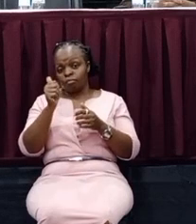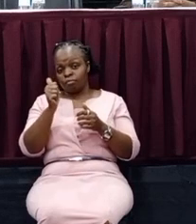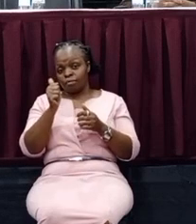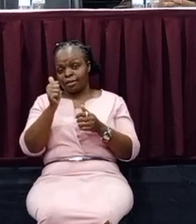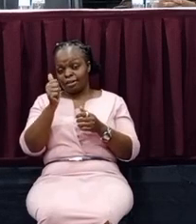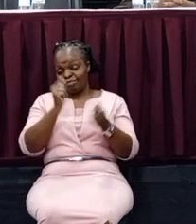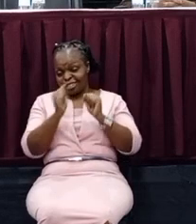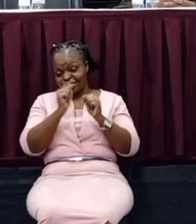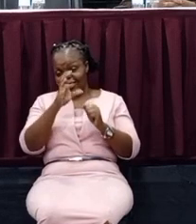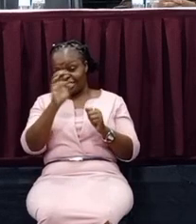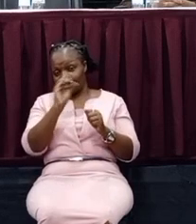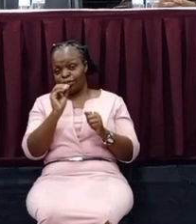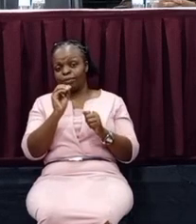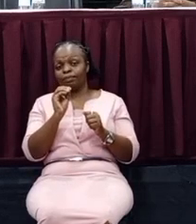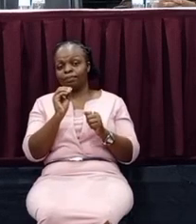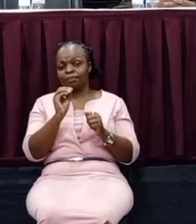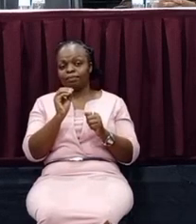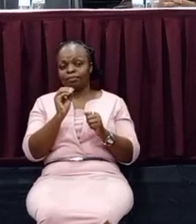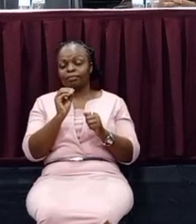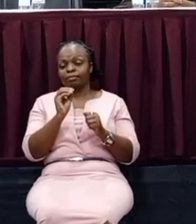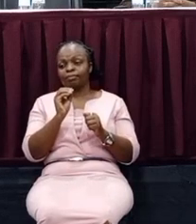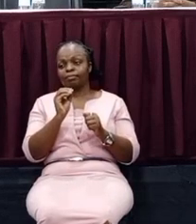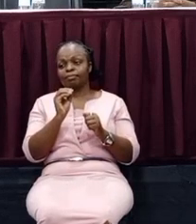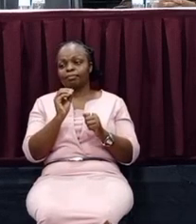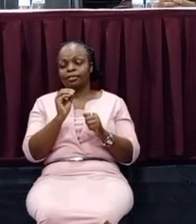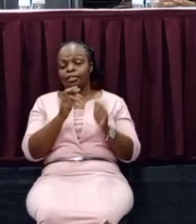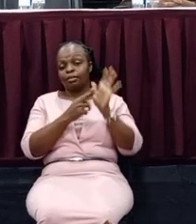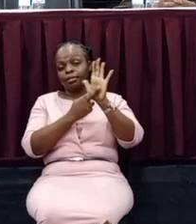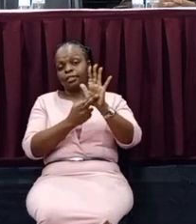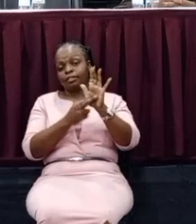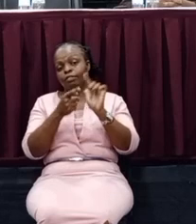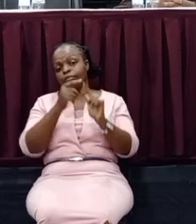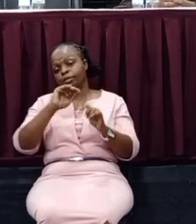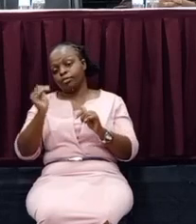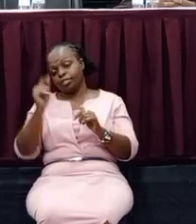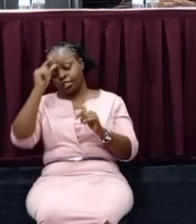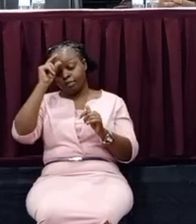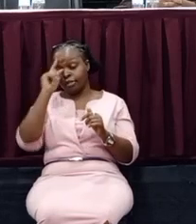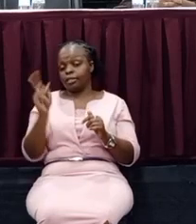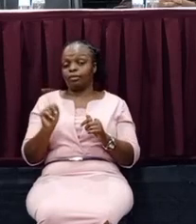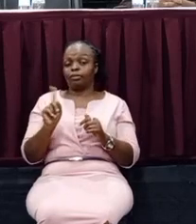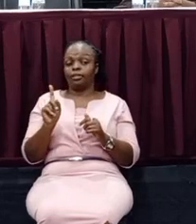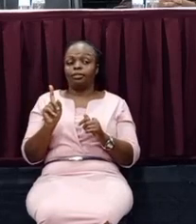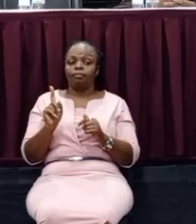the representatives from the county government of Nairobi, distinguished